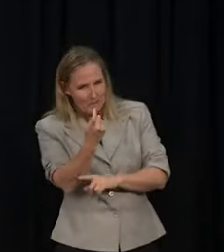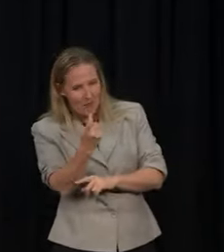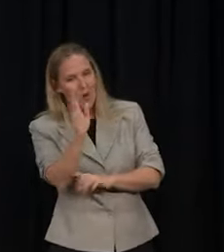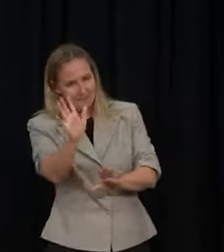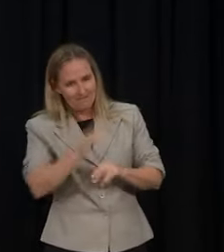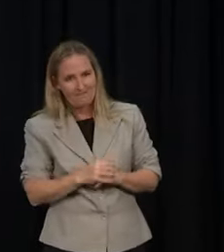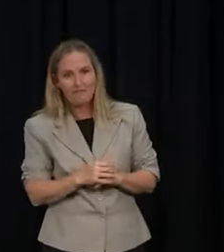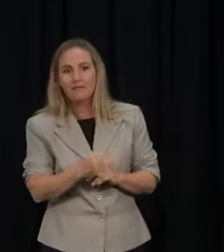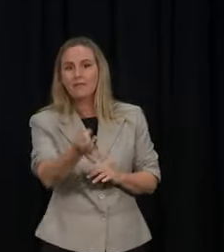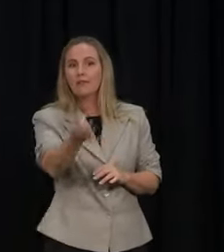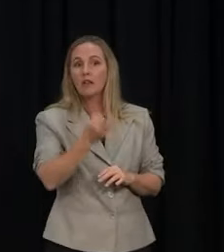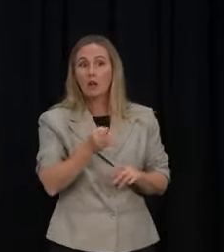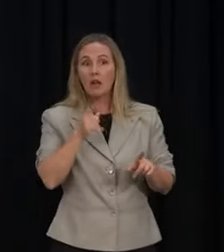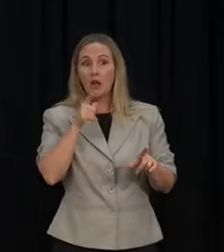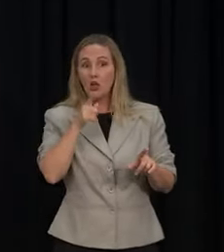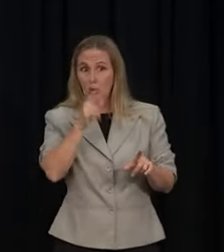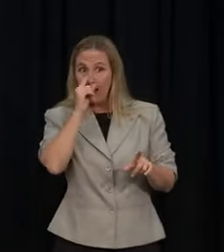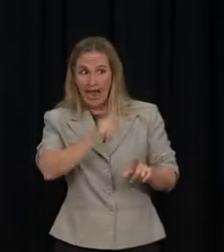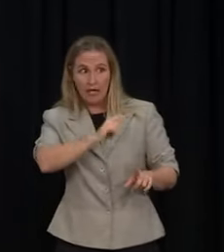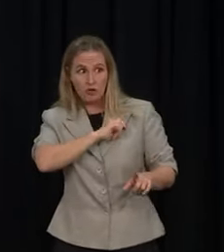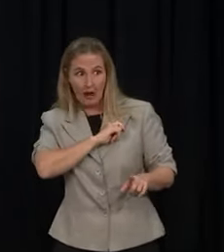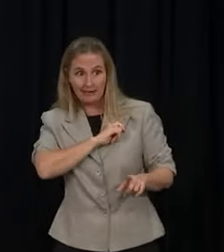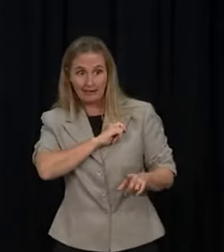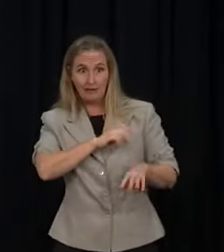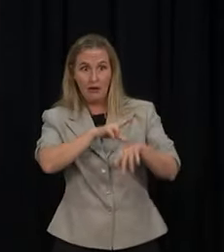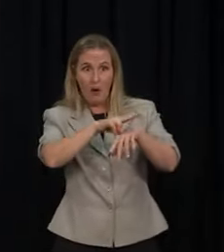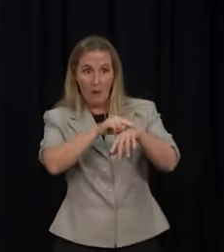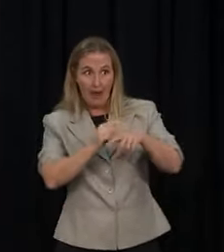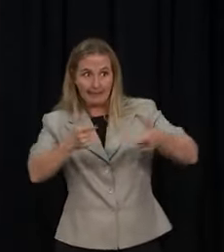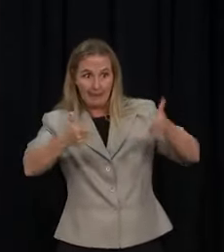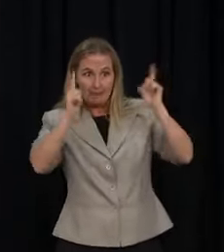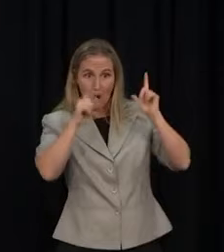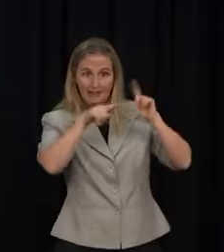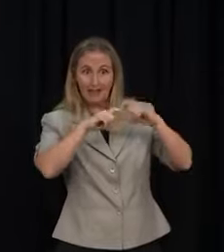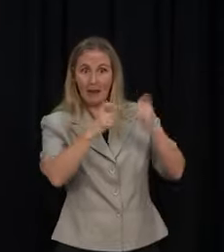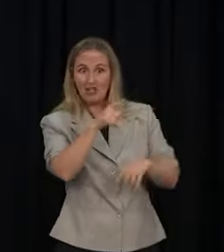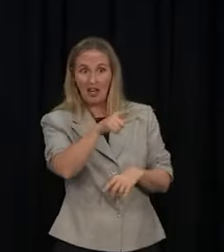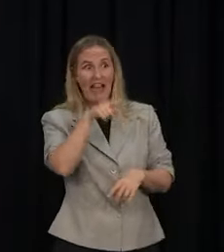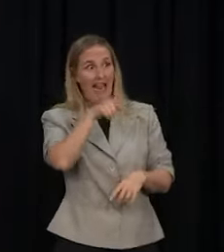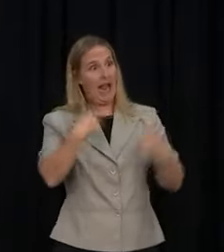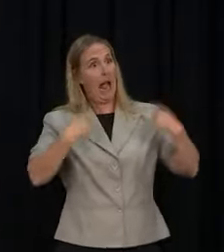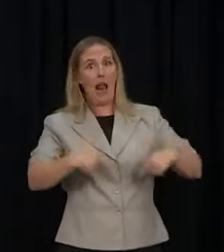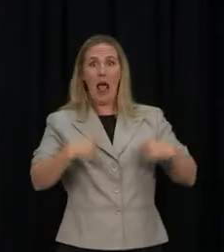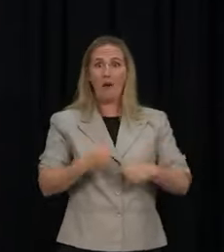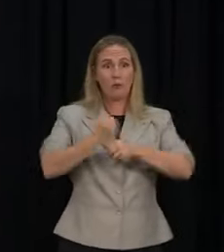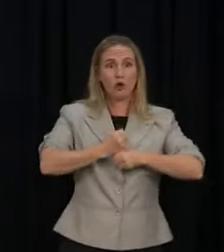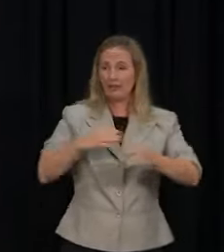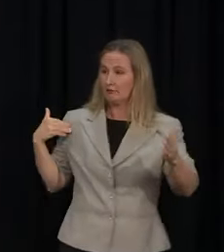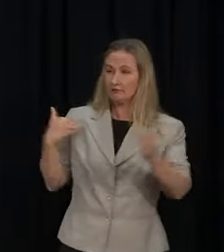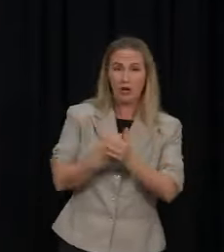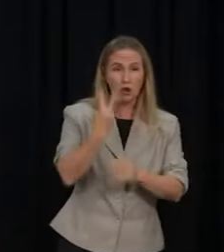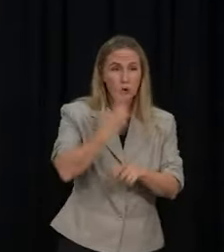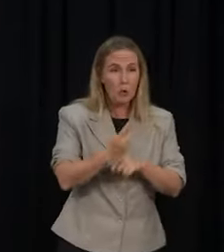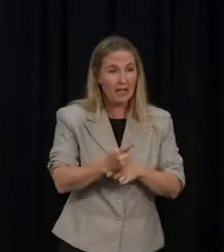confidence in the police commissioner, where we have effectively allowed a two-week siege of parliament? I feel like I've covered that